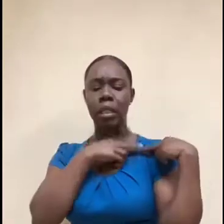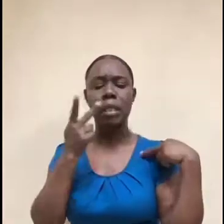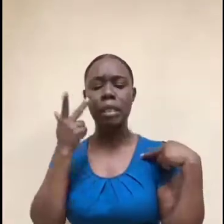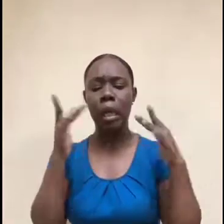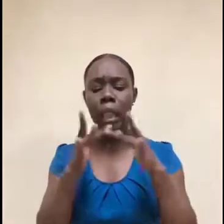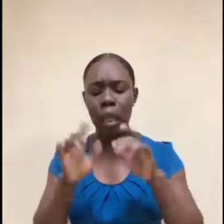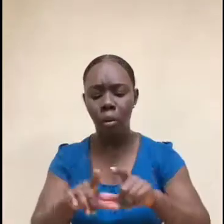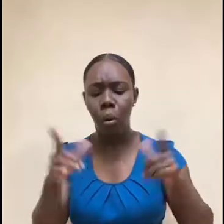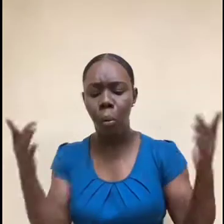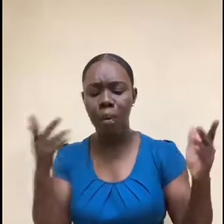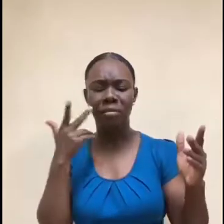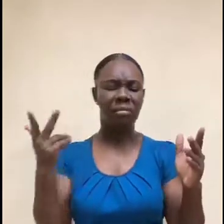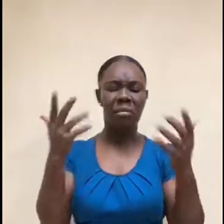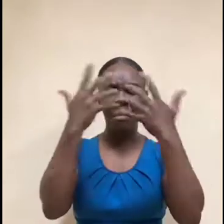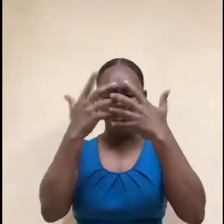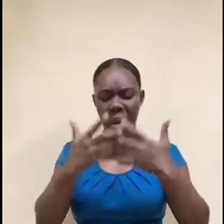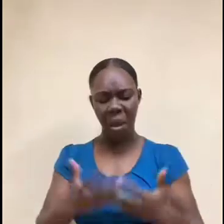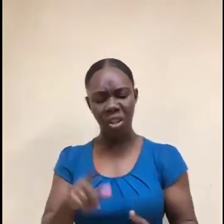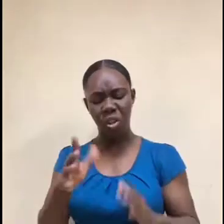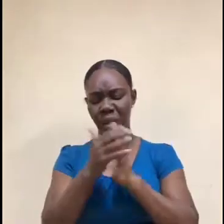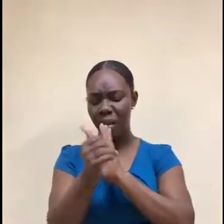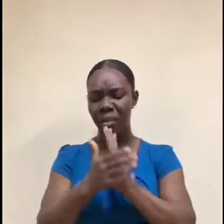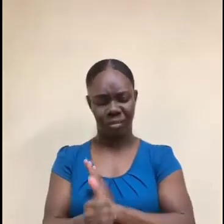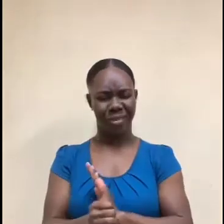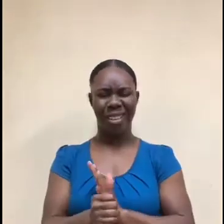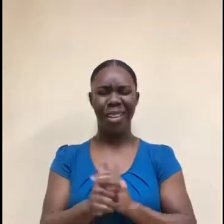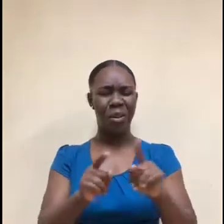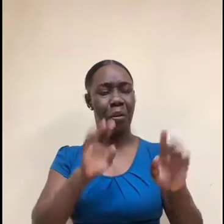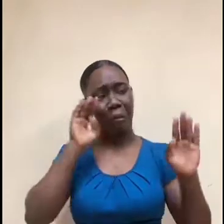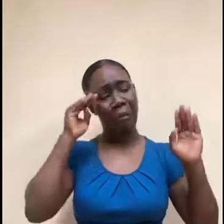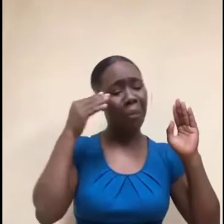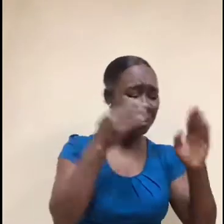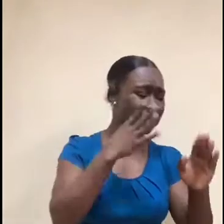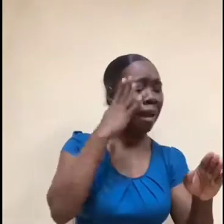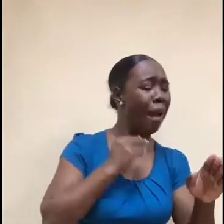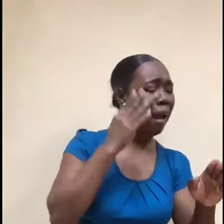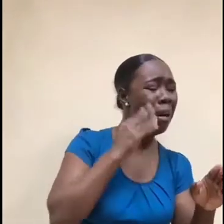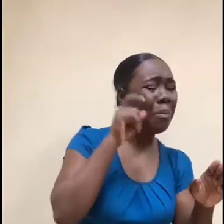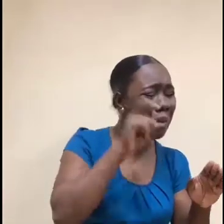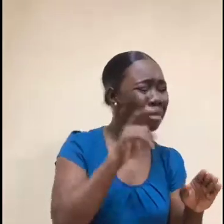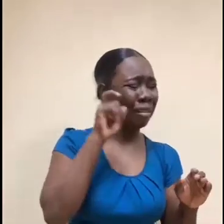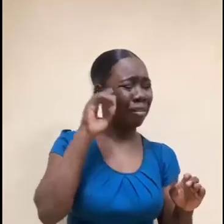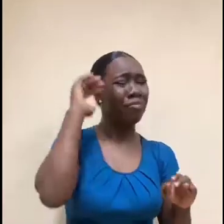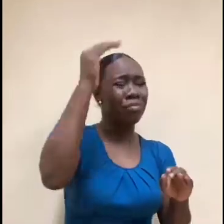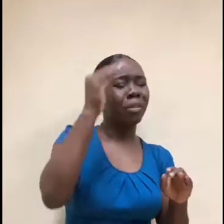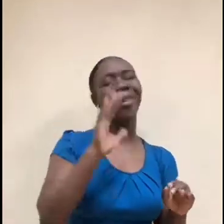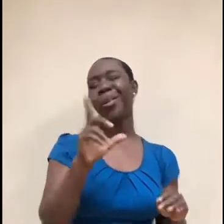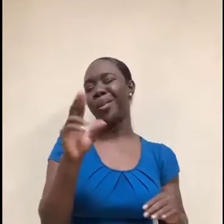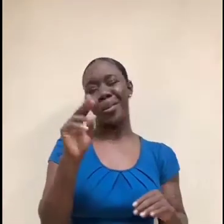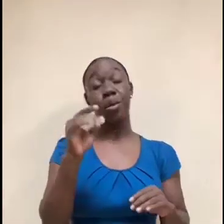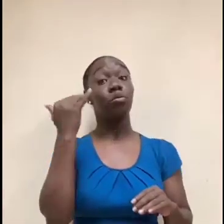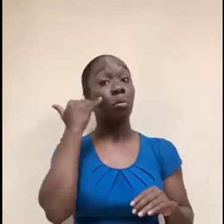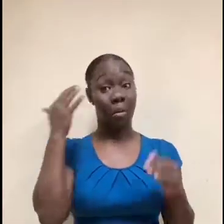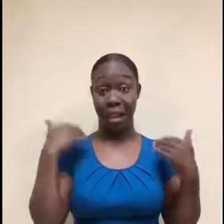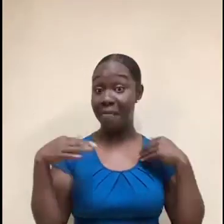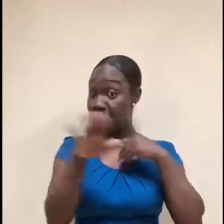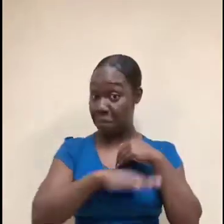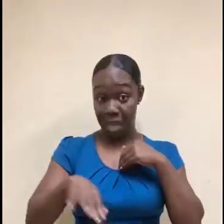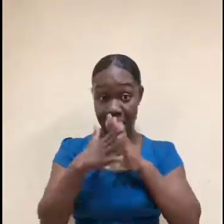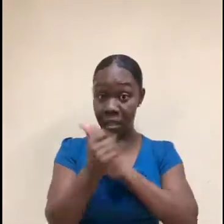set. Again, don't really look at experience except for more advanced roles. If it's an entry level type of role, look at the skill set they're looking for